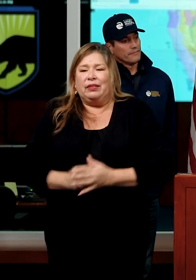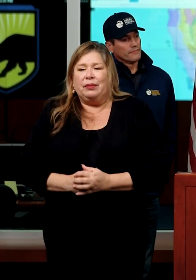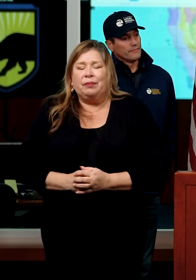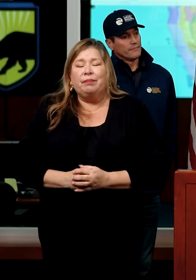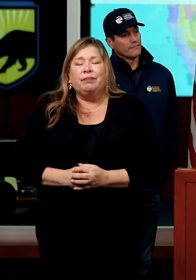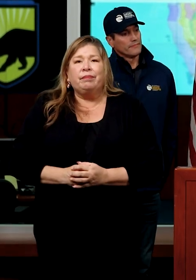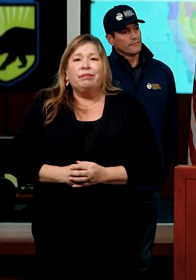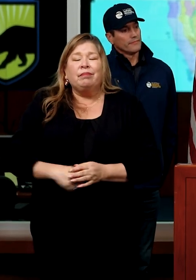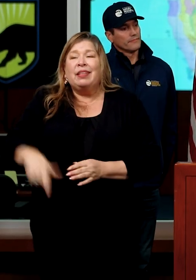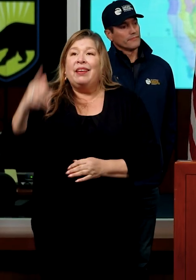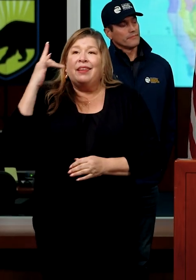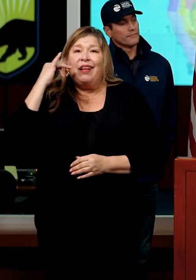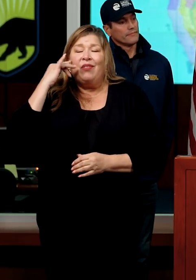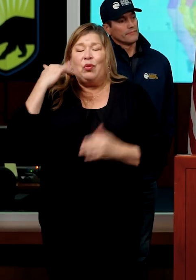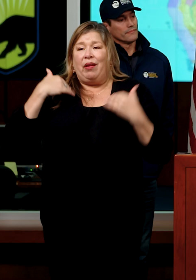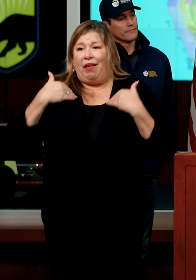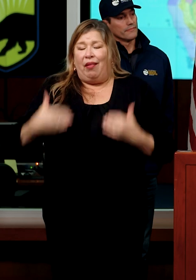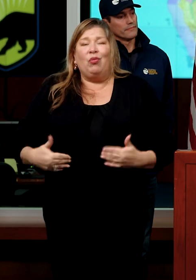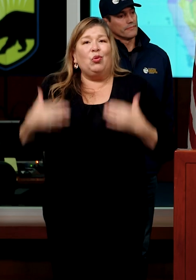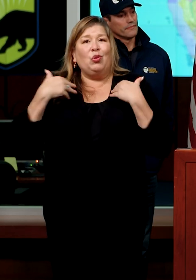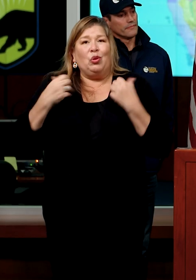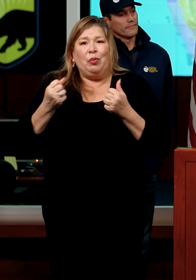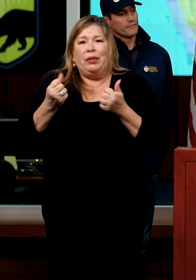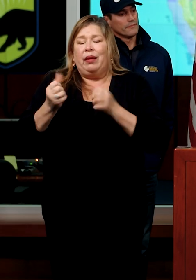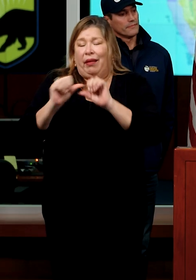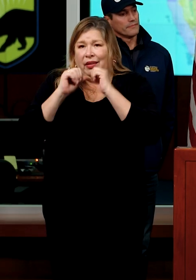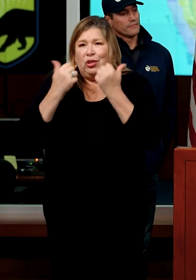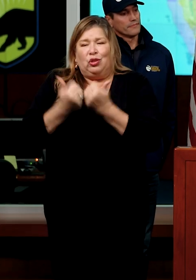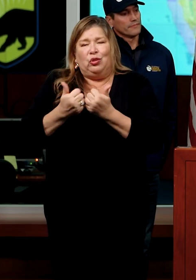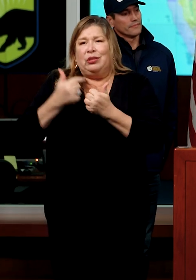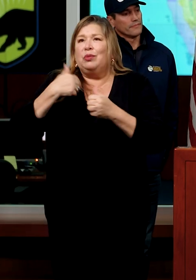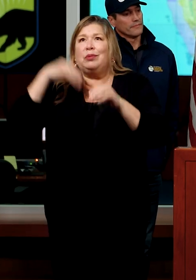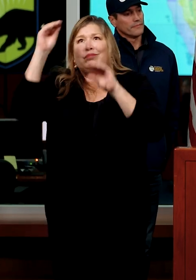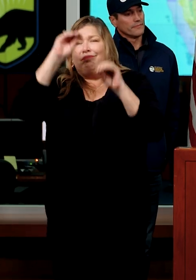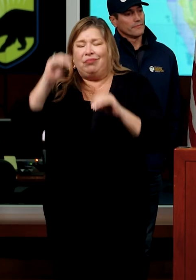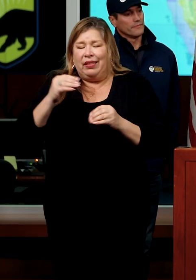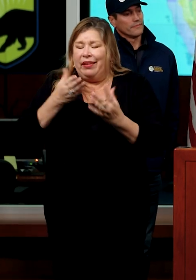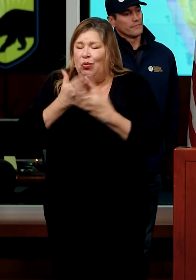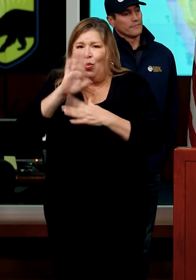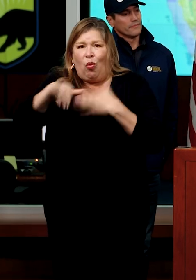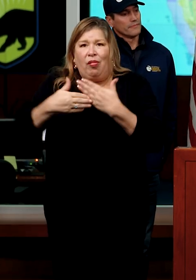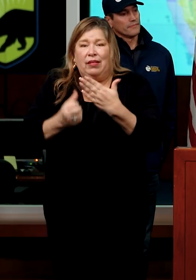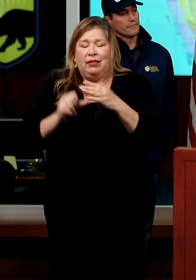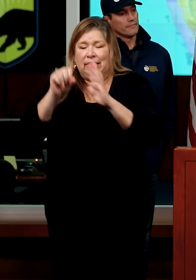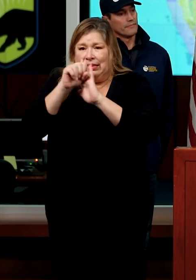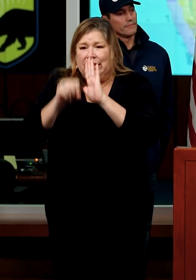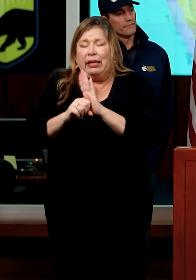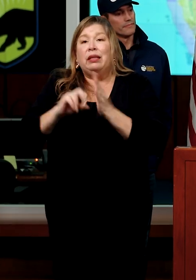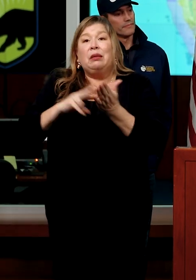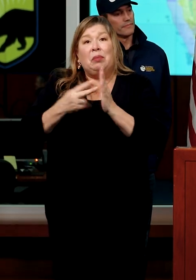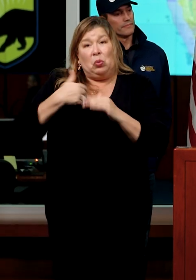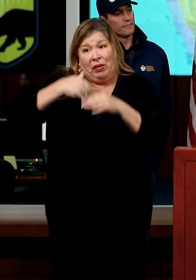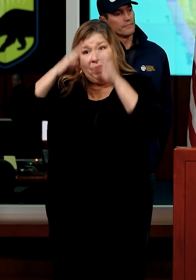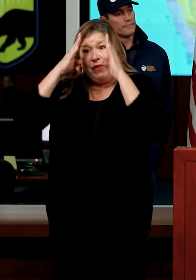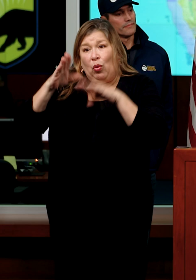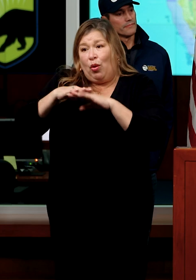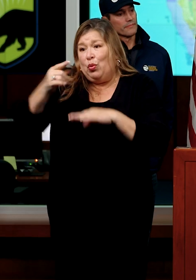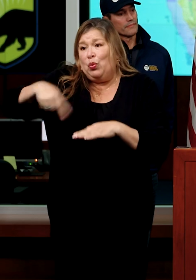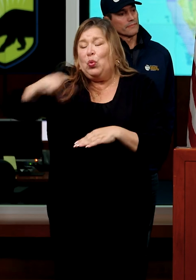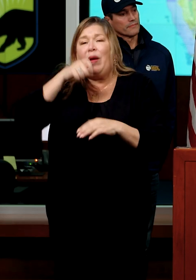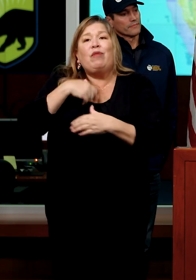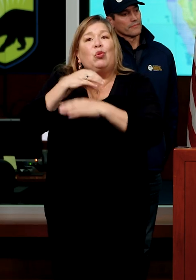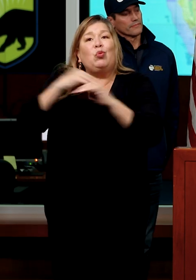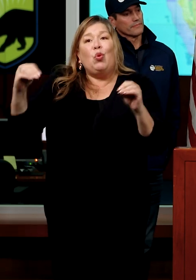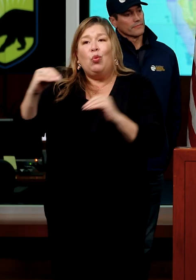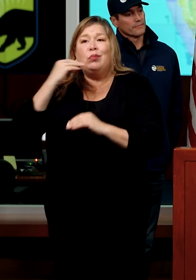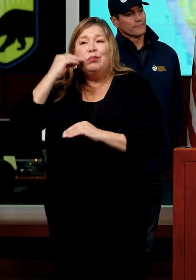Health and Human Services Agency continues to mobilize across the state. We've prioritized people who are unsheltered, those who